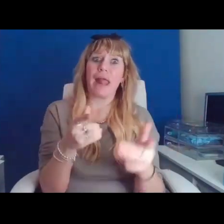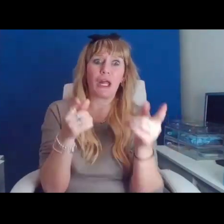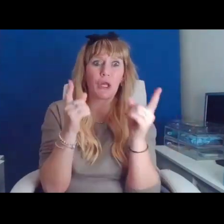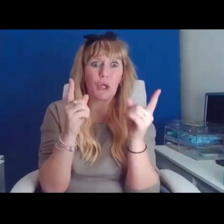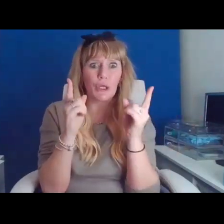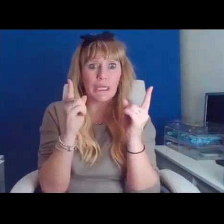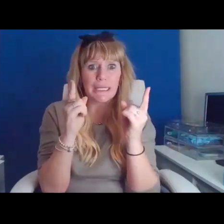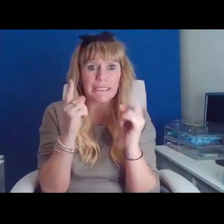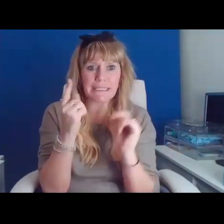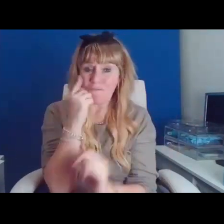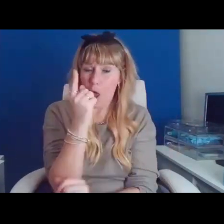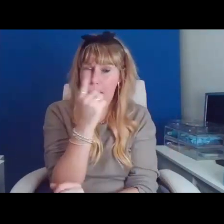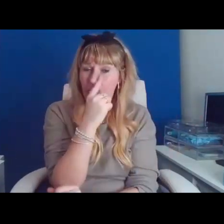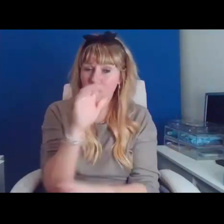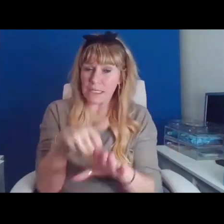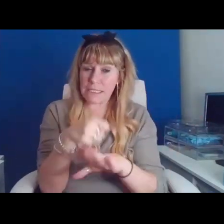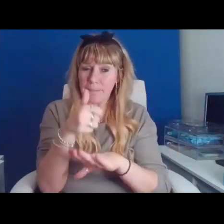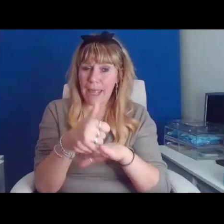-based medicine.